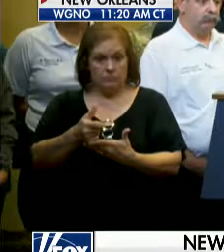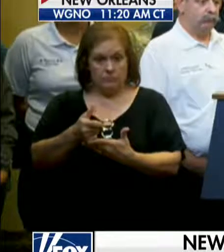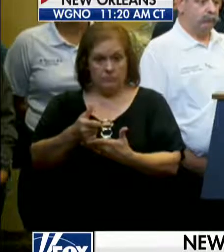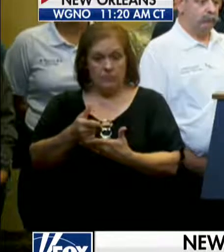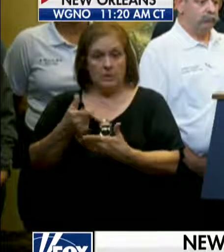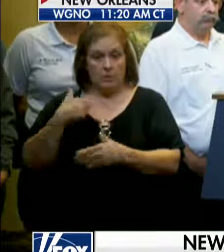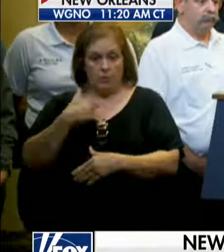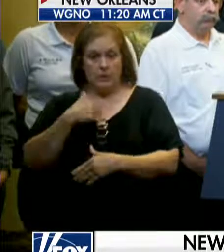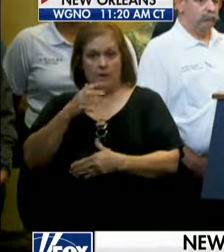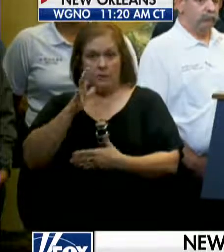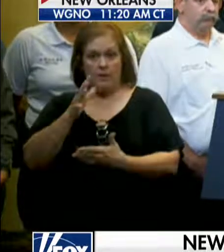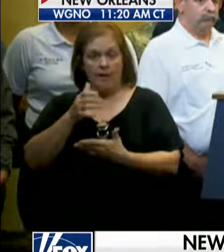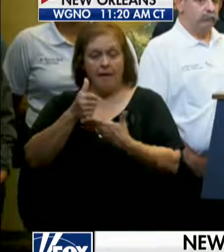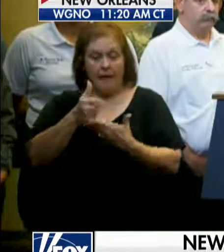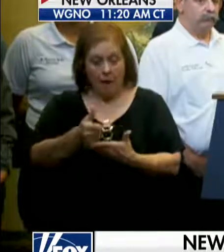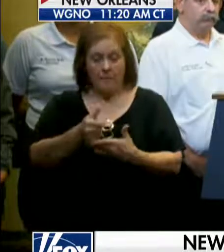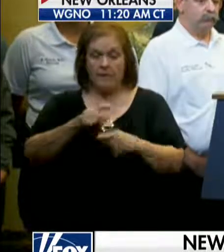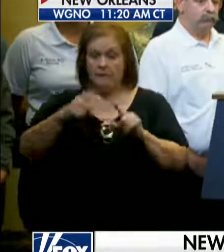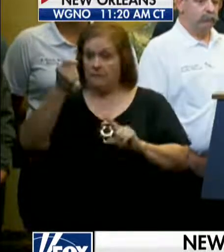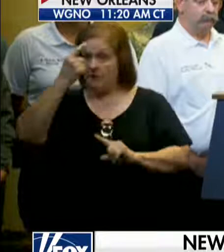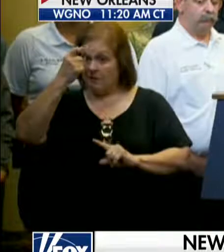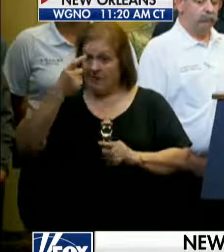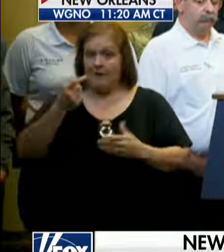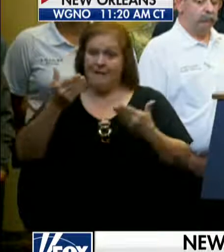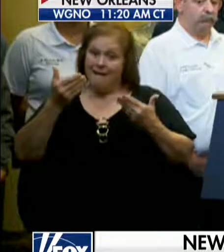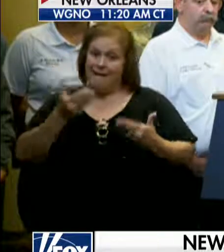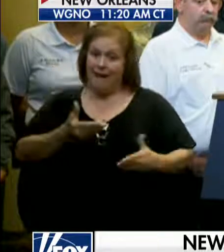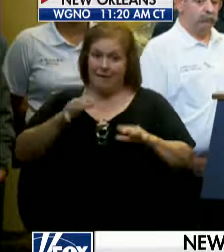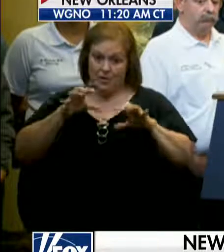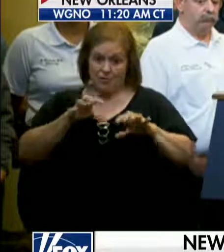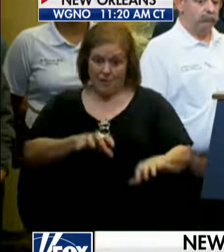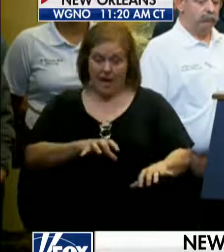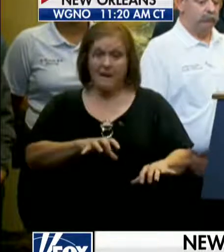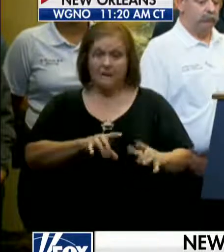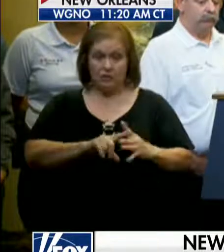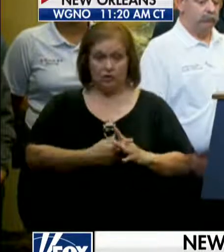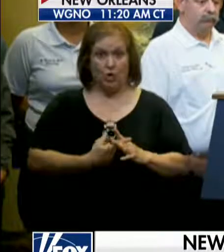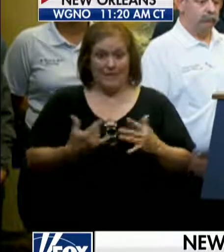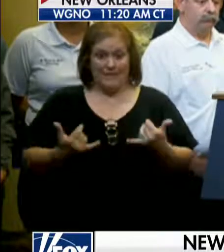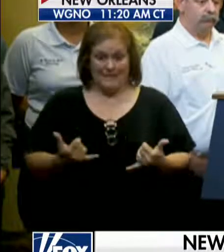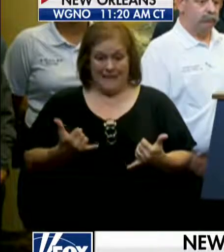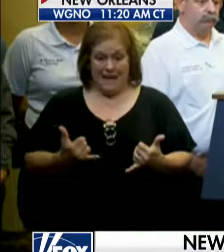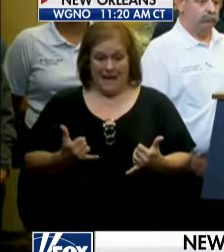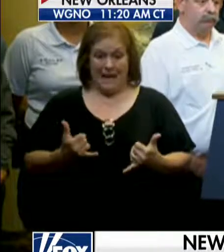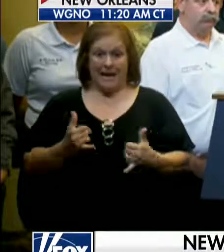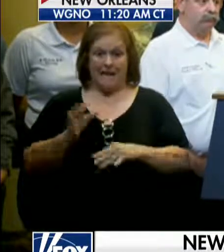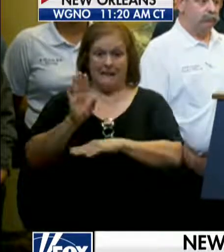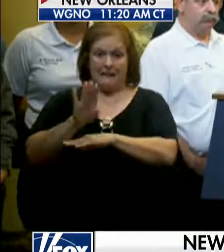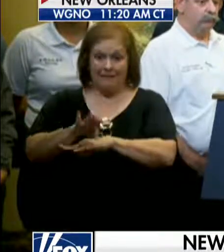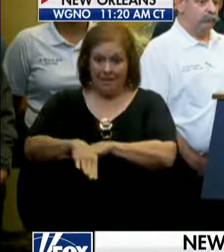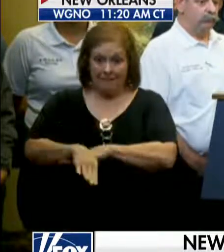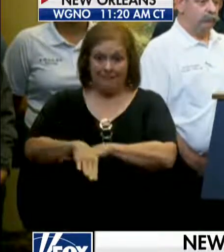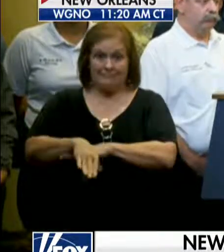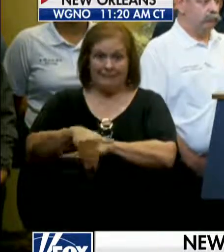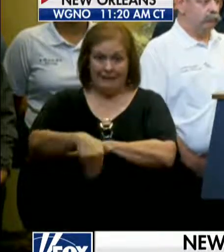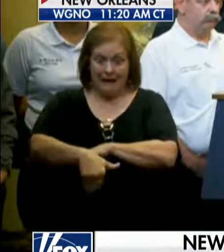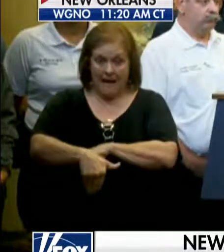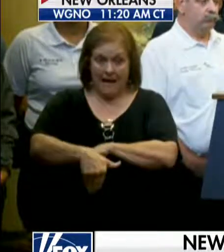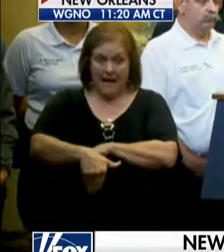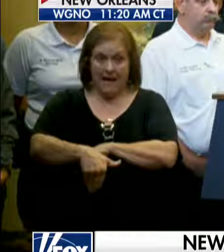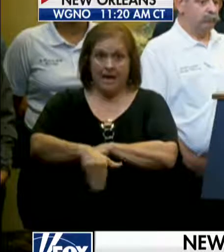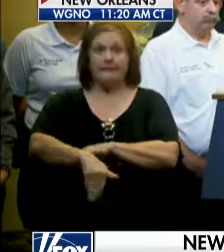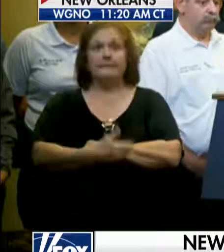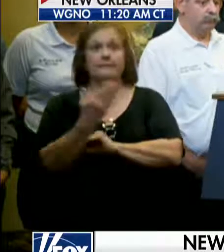a heavy rain event that will start today through the afternoon to tonight and